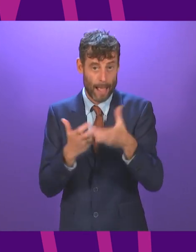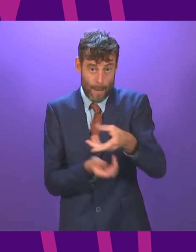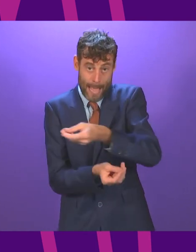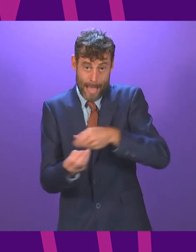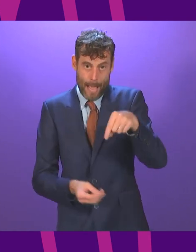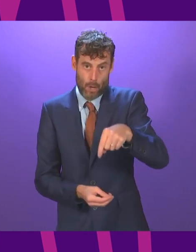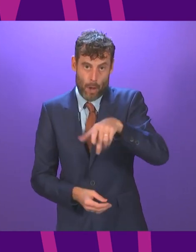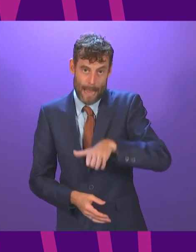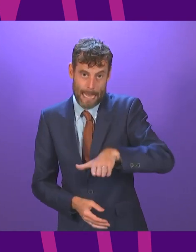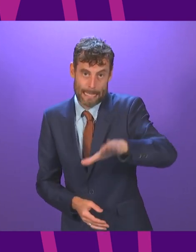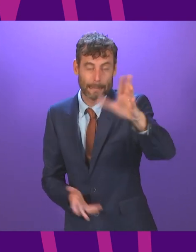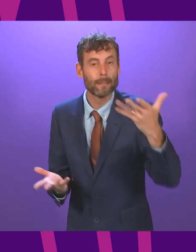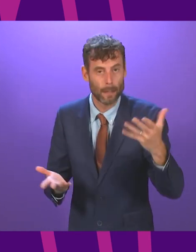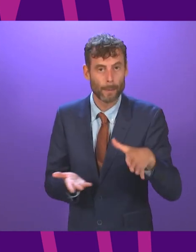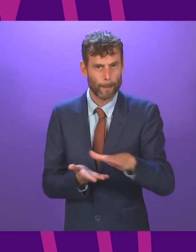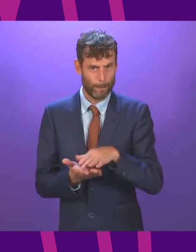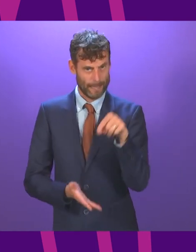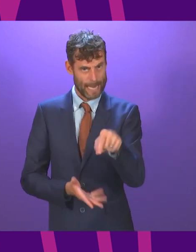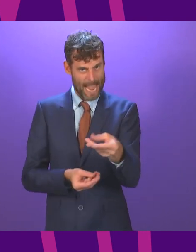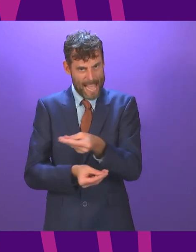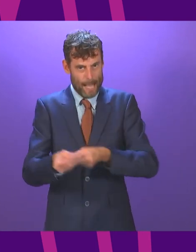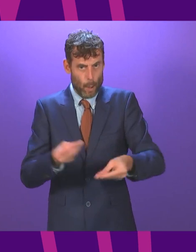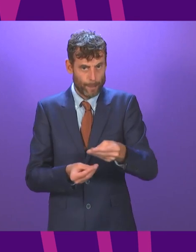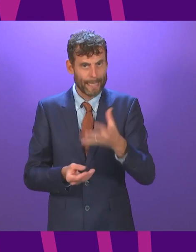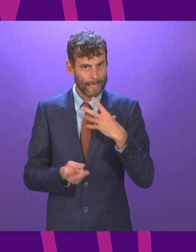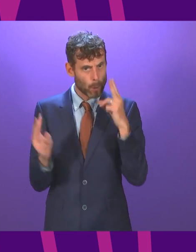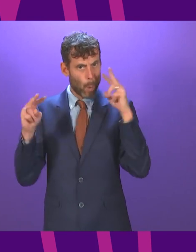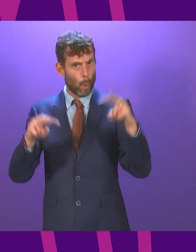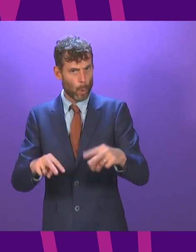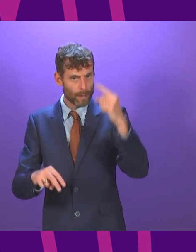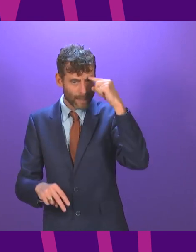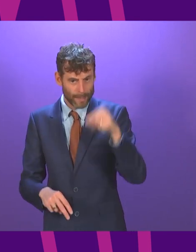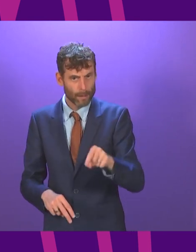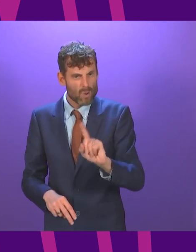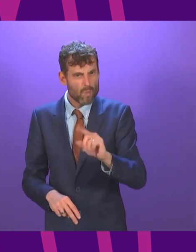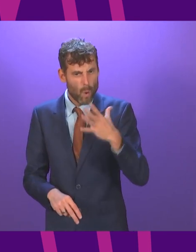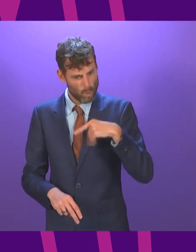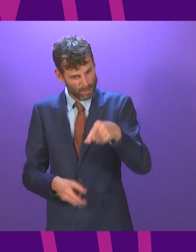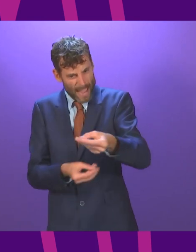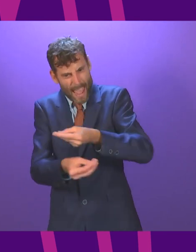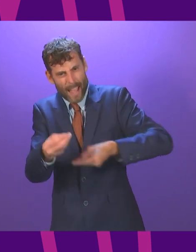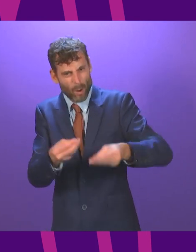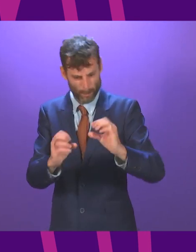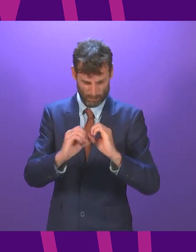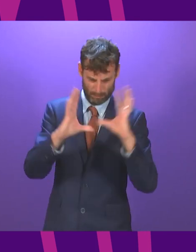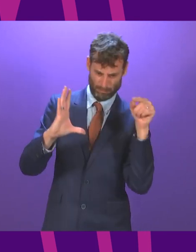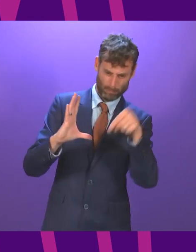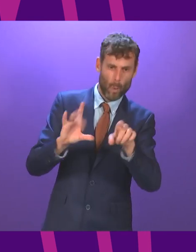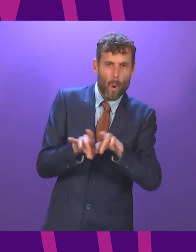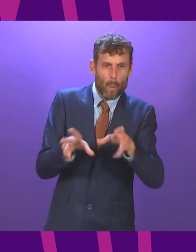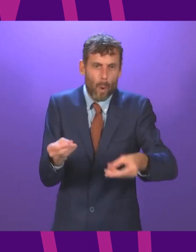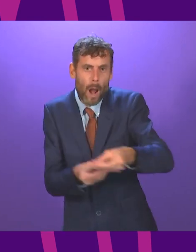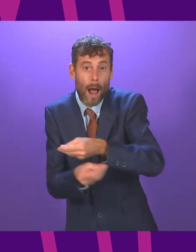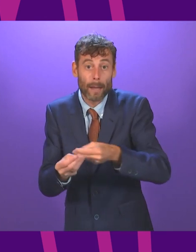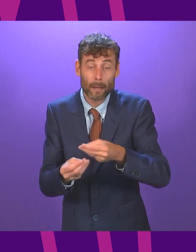have big choices to take and to make about the kind of country we are recovering to. We're not alone in that regard. Countries across the world